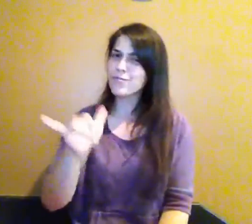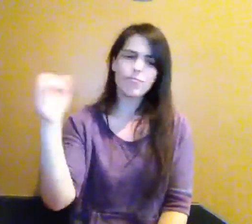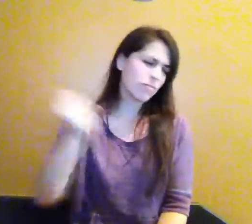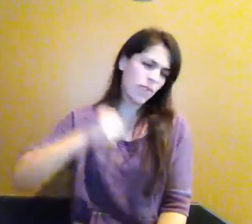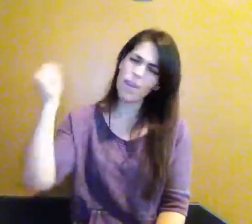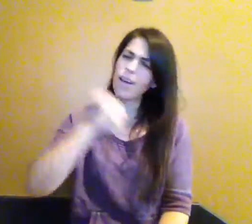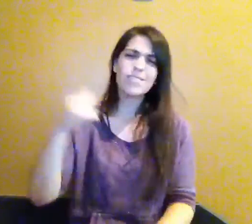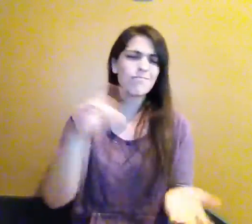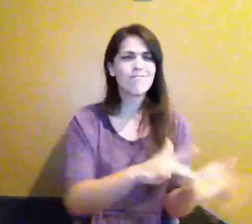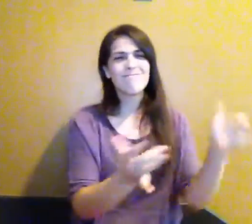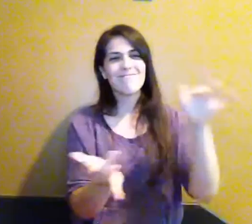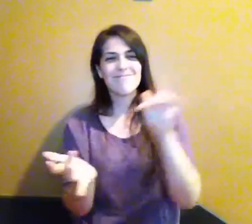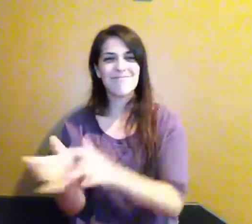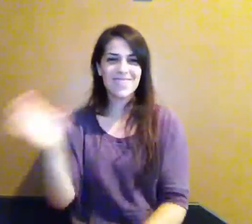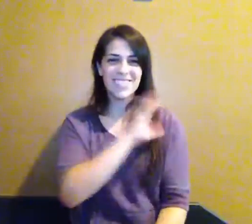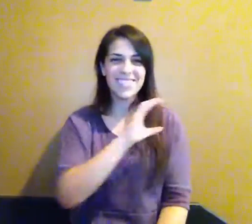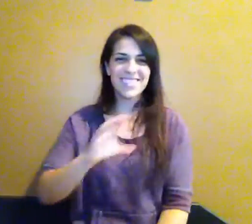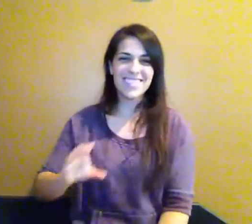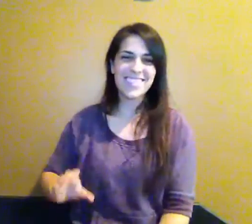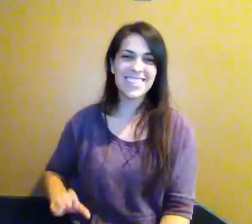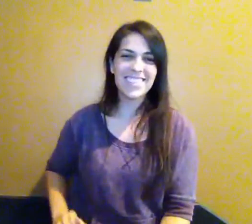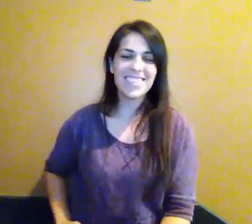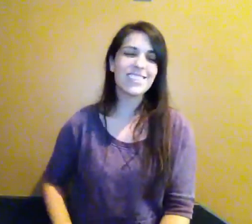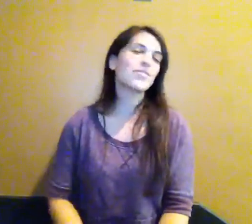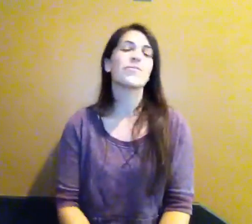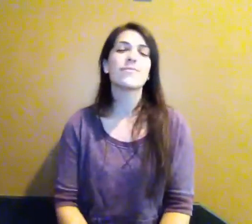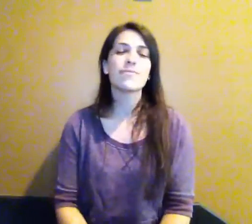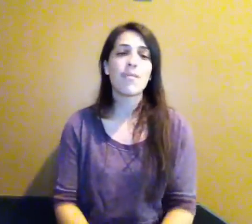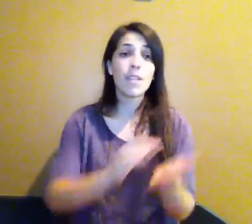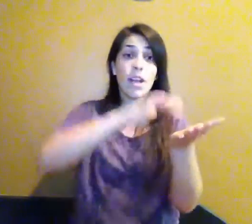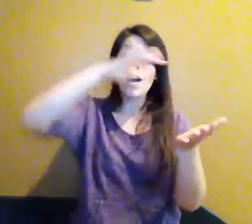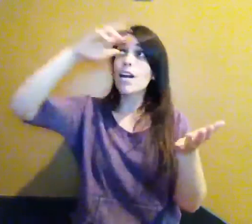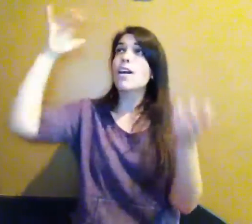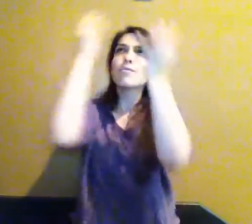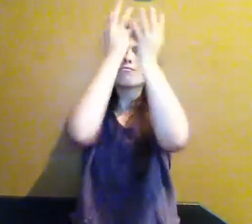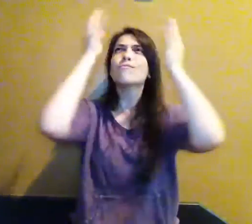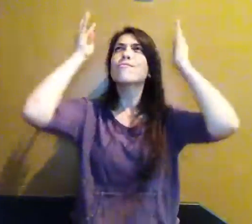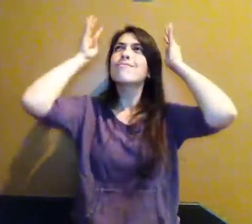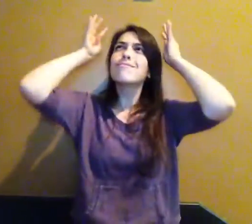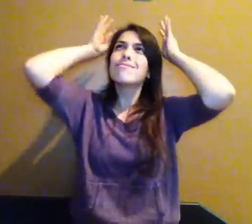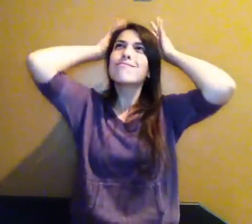Jesus Christ Crowned in glory